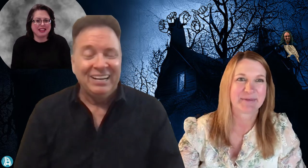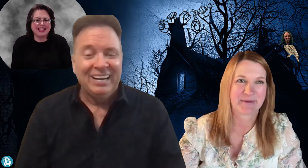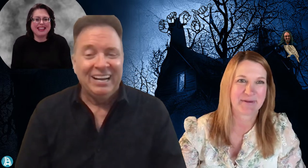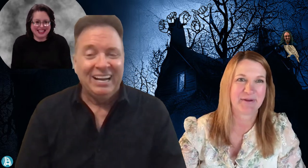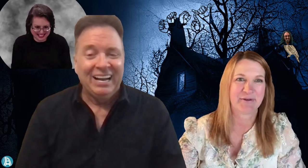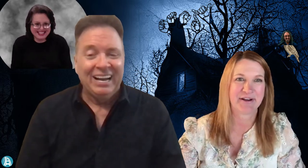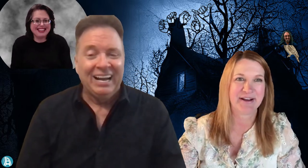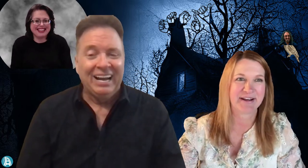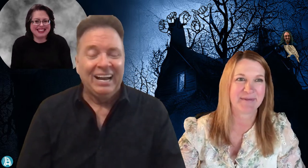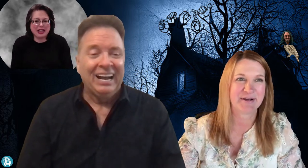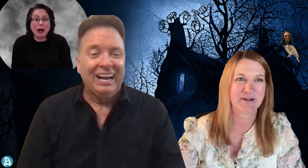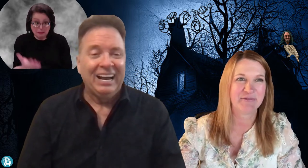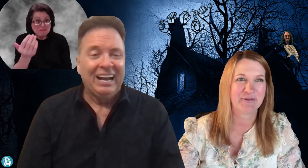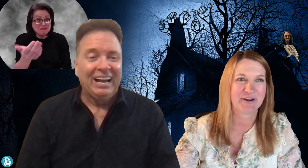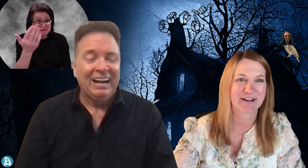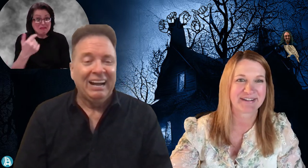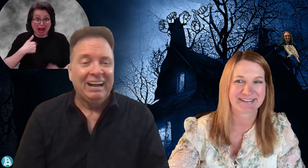All right. I'm here for it.